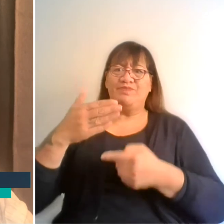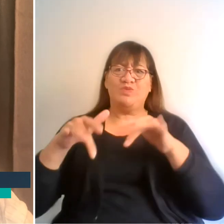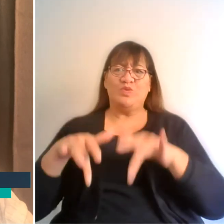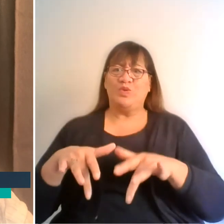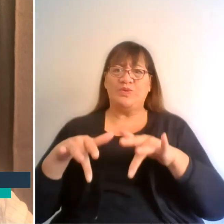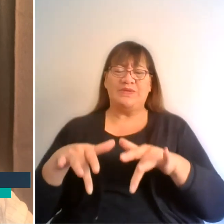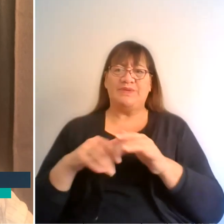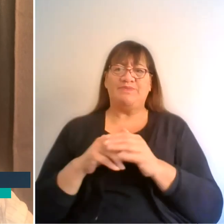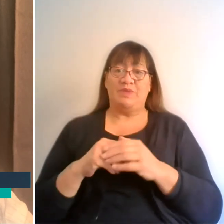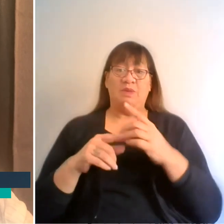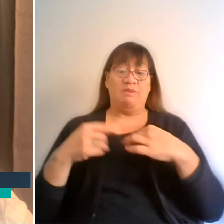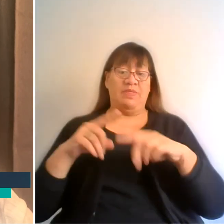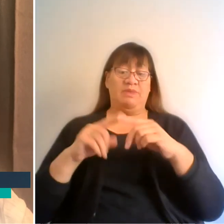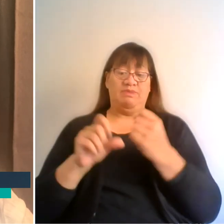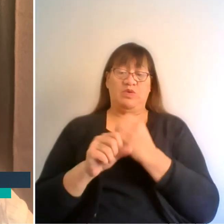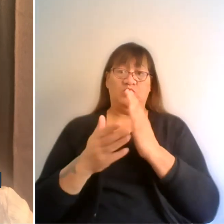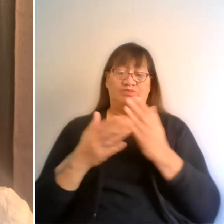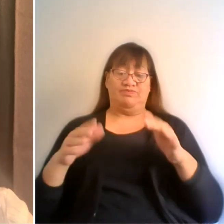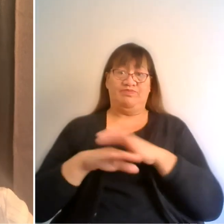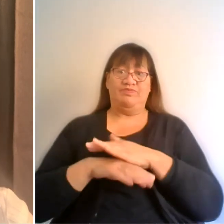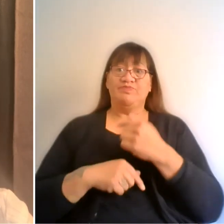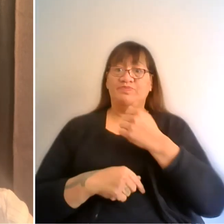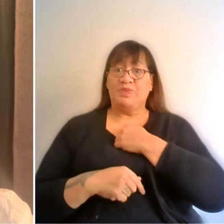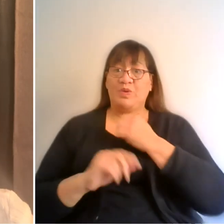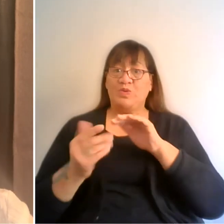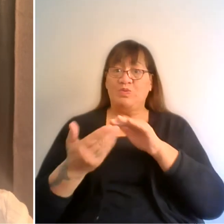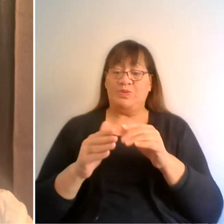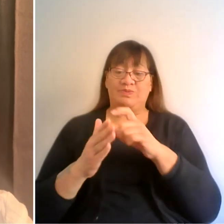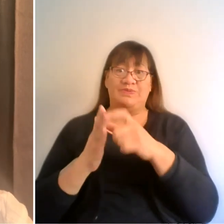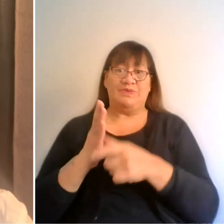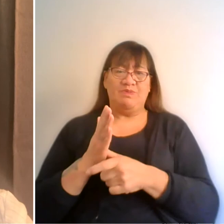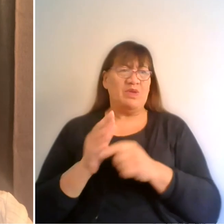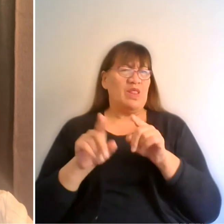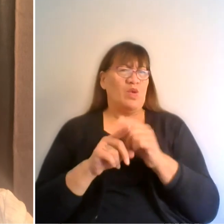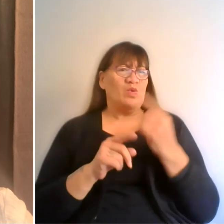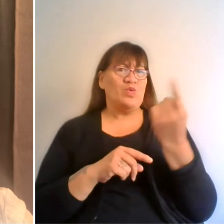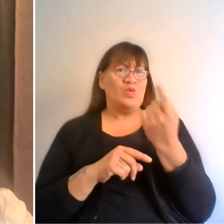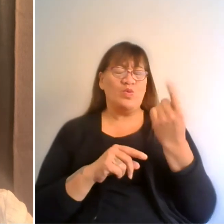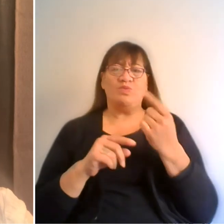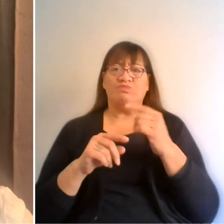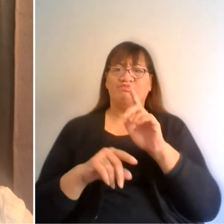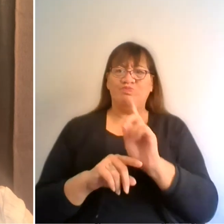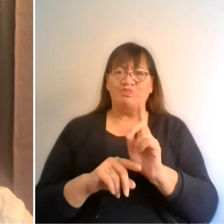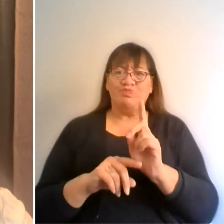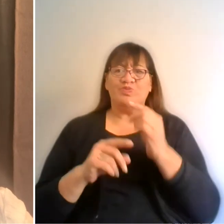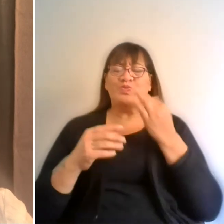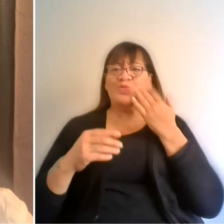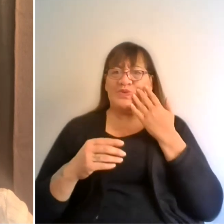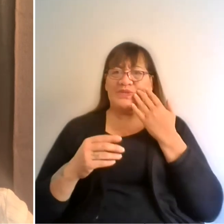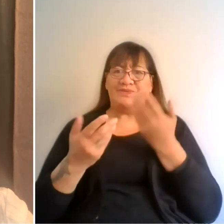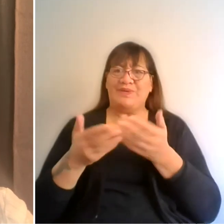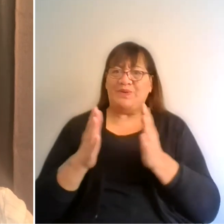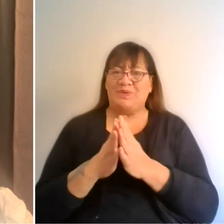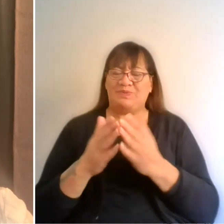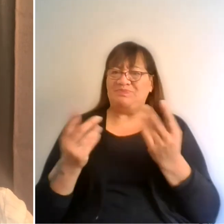that our community could read in terms of who was doing what, when to who and how. And then we